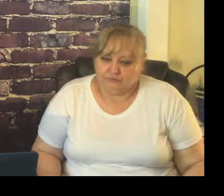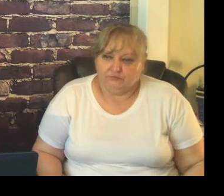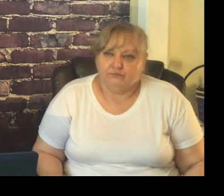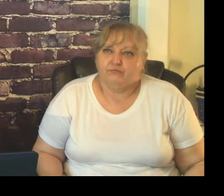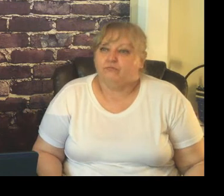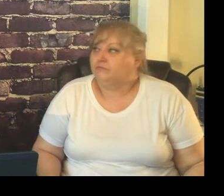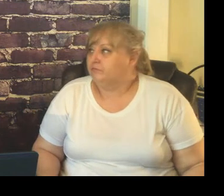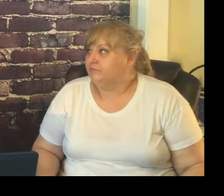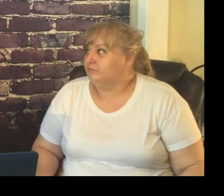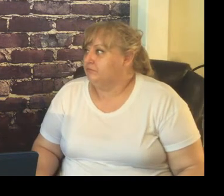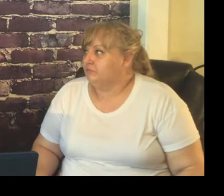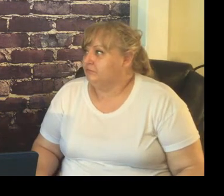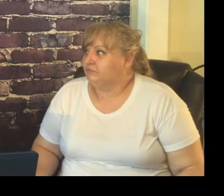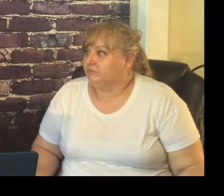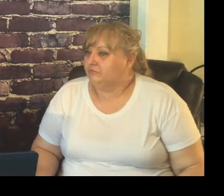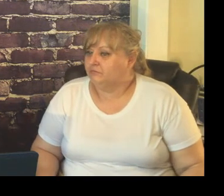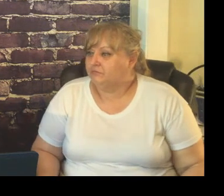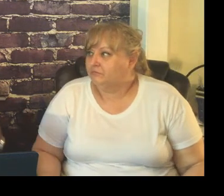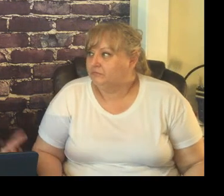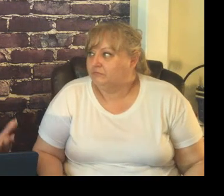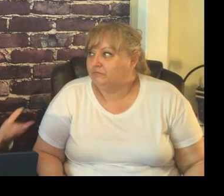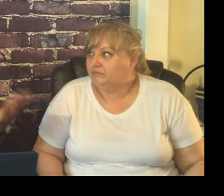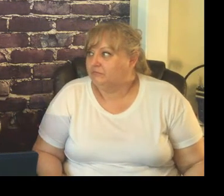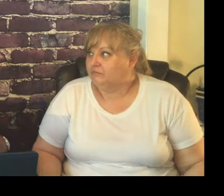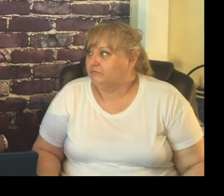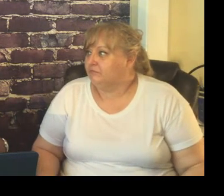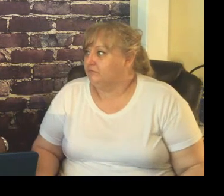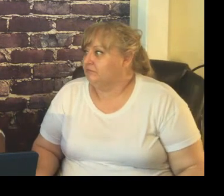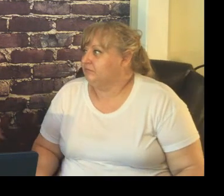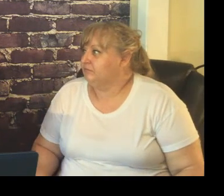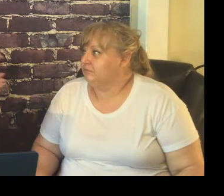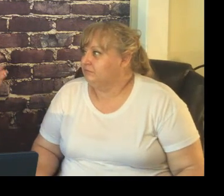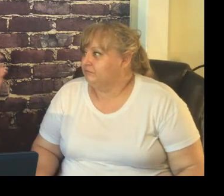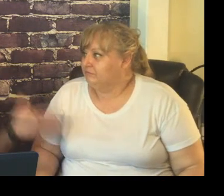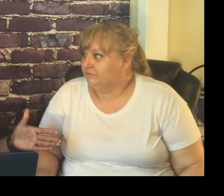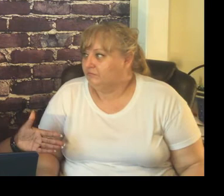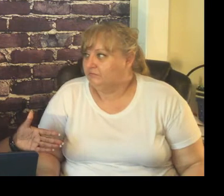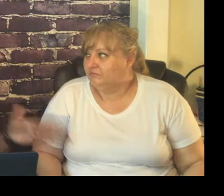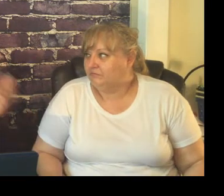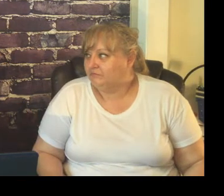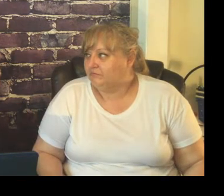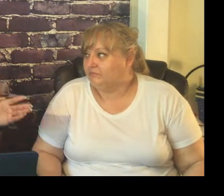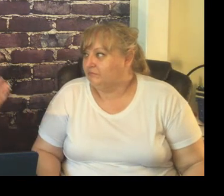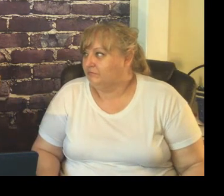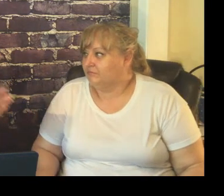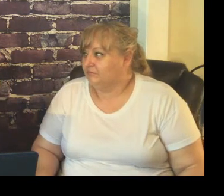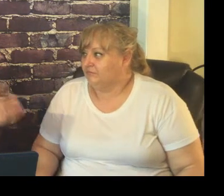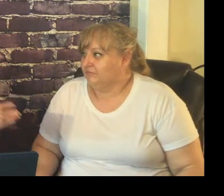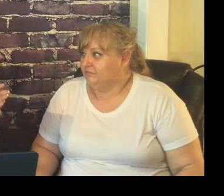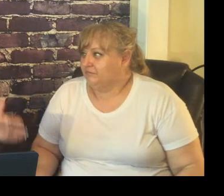and I will say this as we're ending that if you don't have any kind of management system